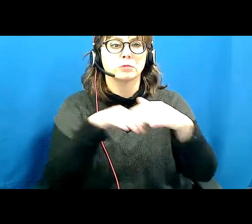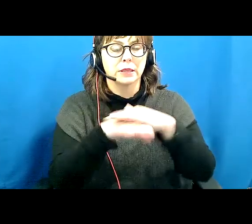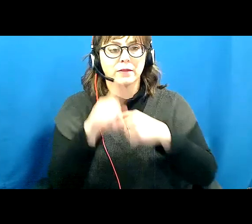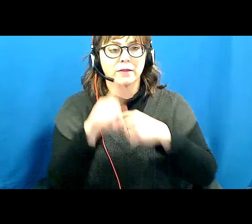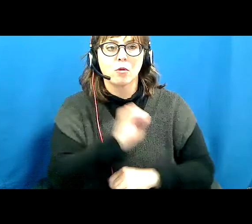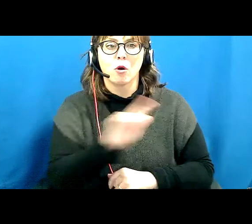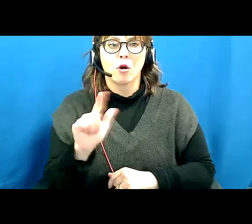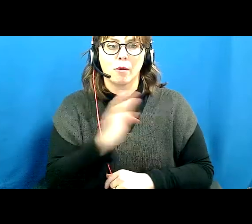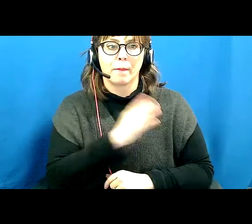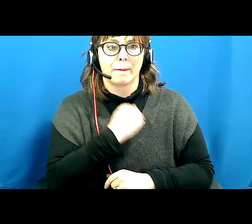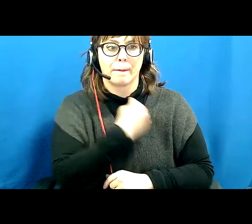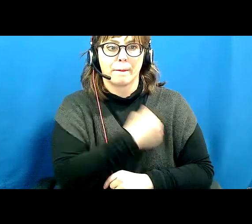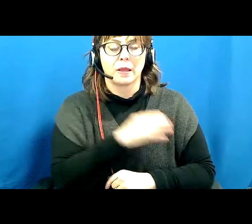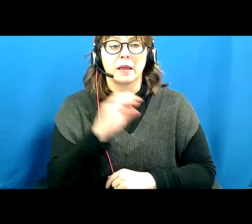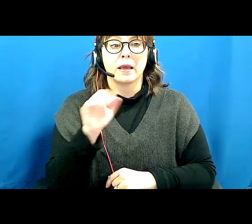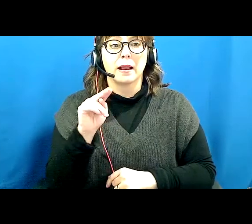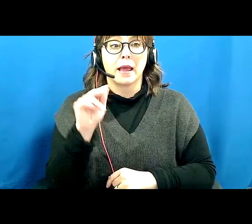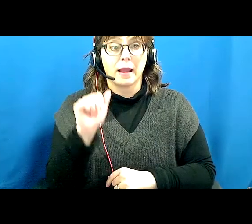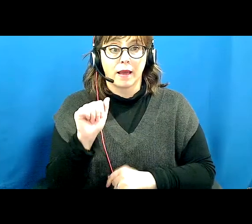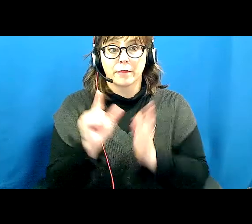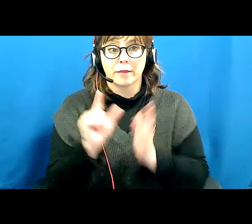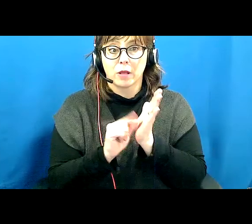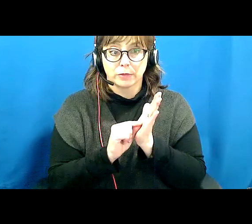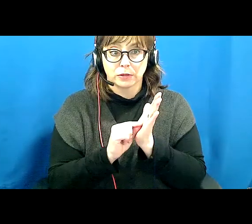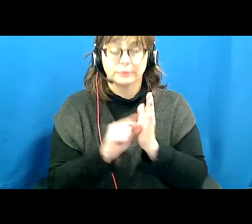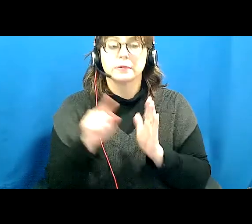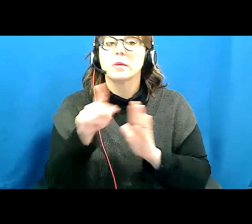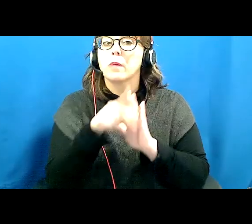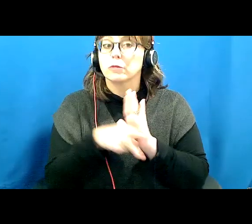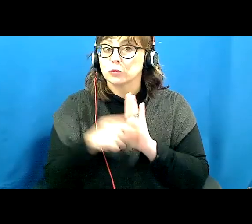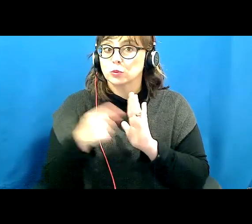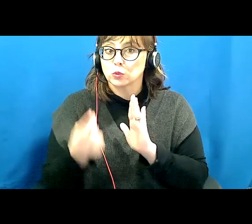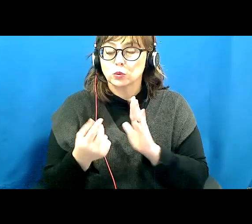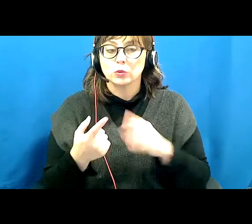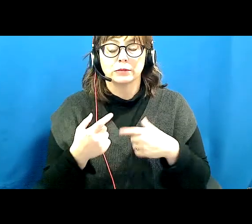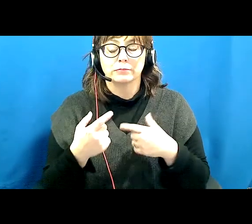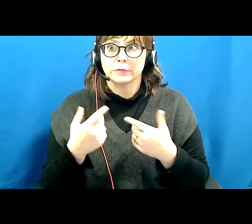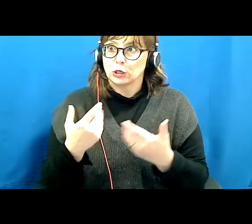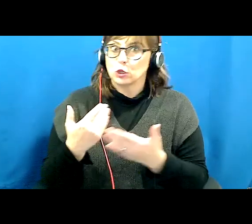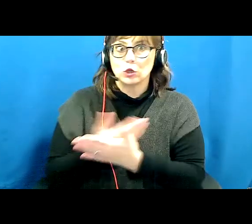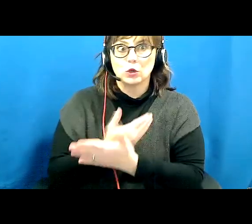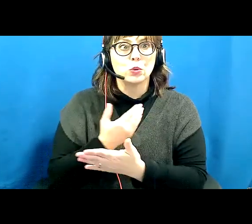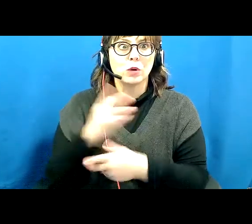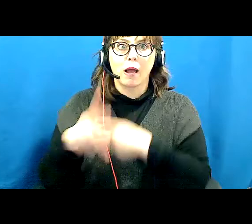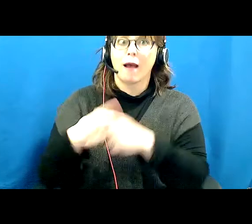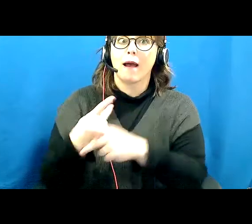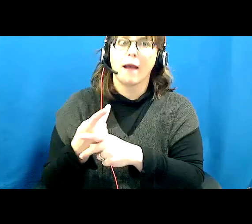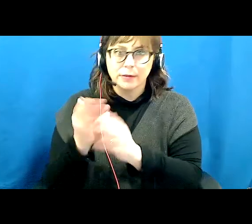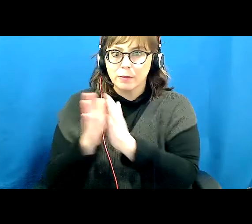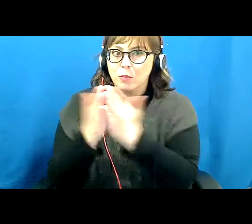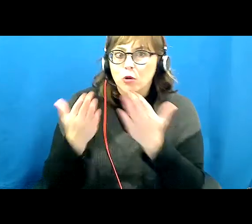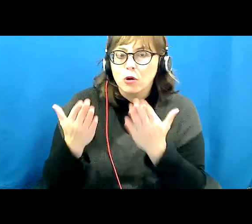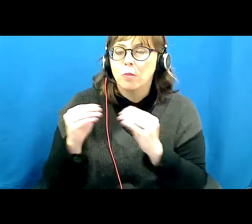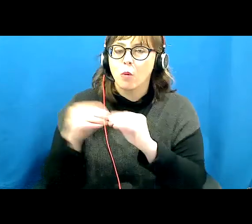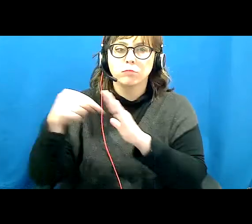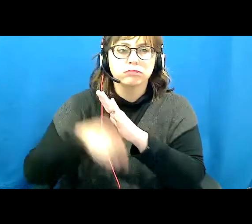In Anna Publications, editorial policy is to publish visionary books that reflect the depth, breadth and diversity